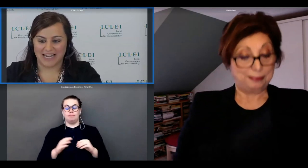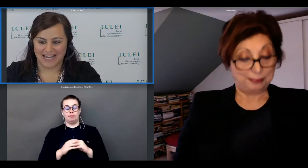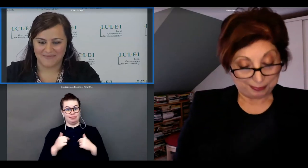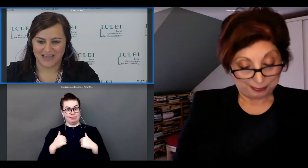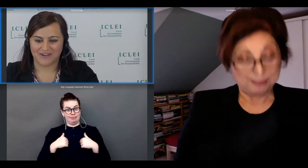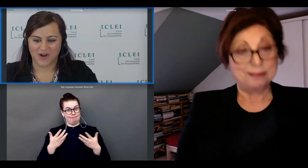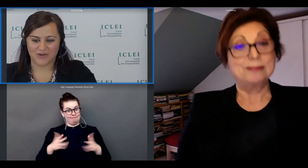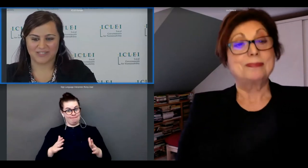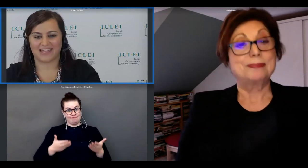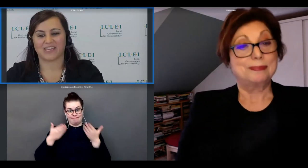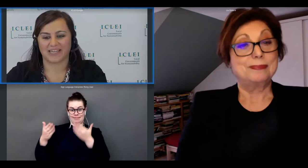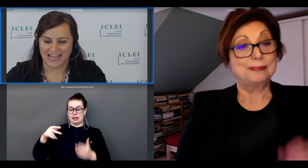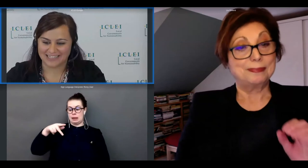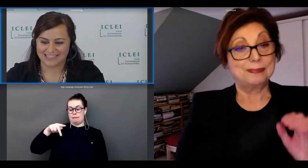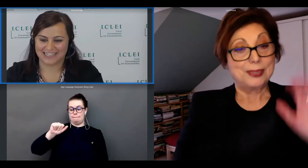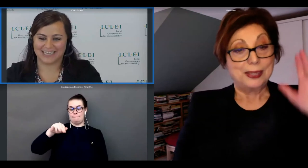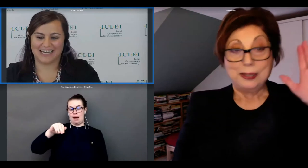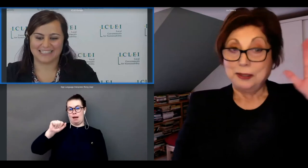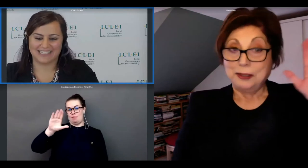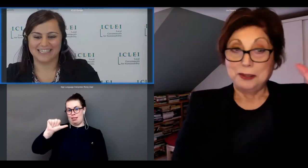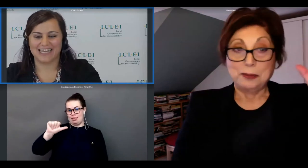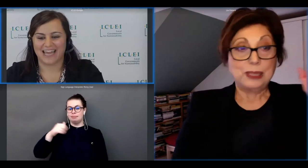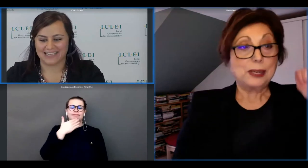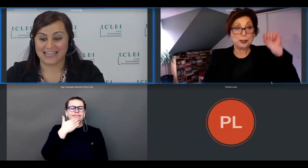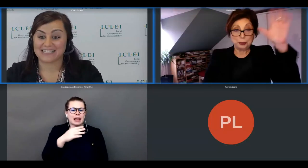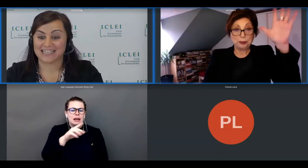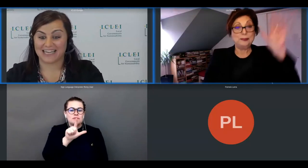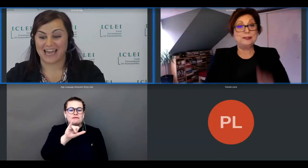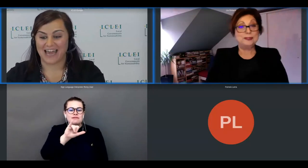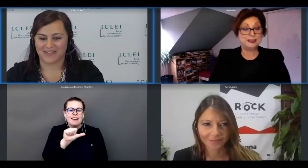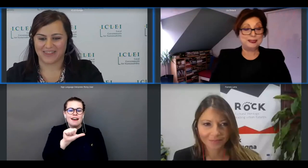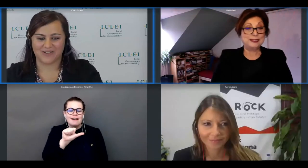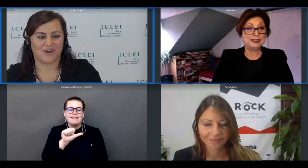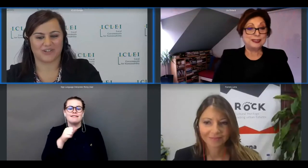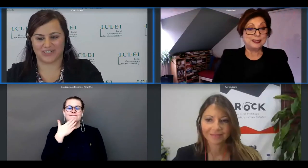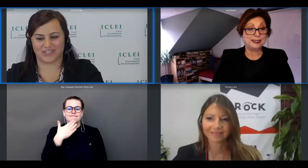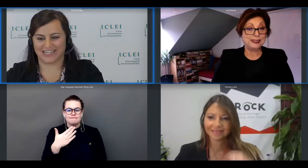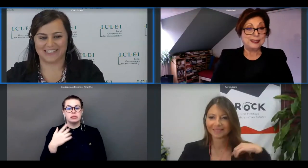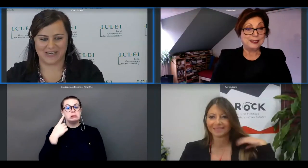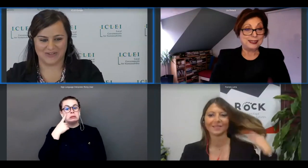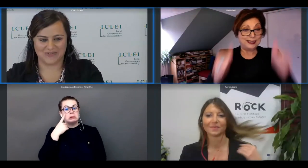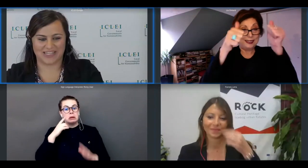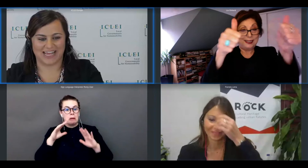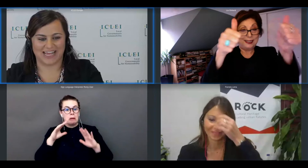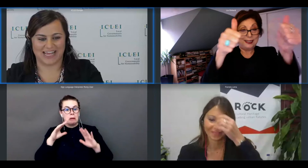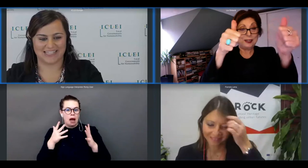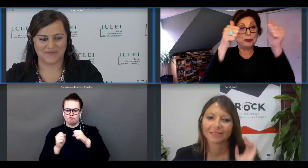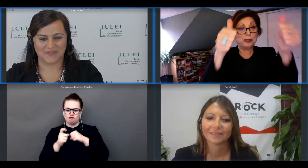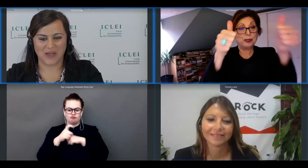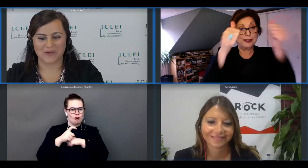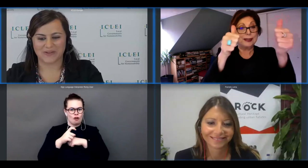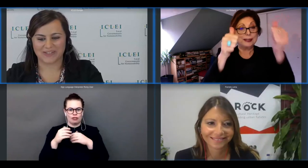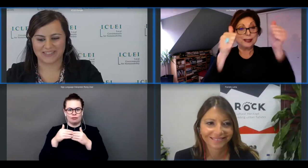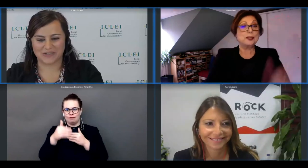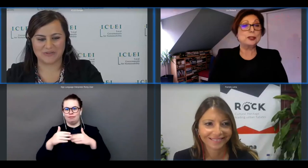pamela lama our host thank you again leah guillardy and let's see how the rock journey continues for the next day good